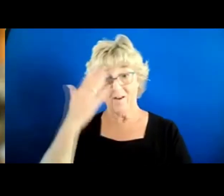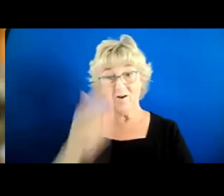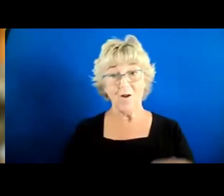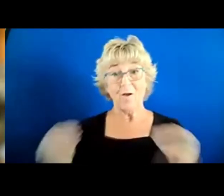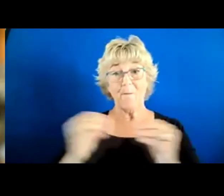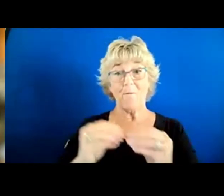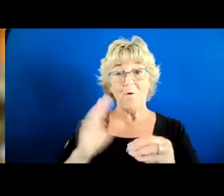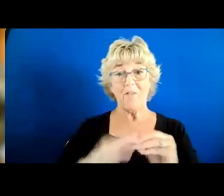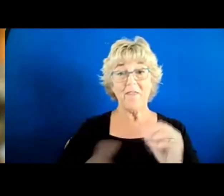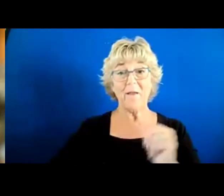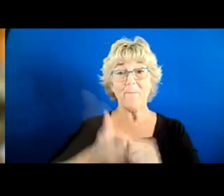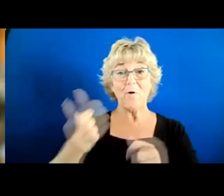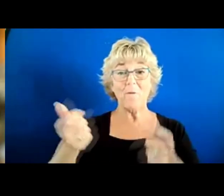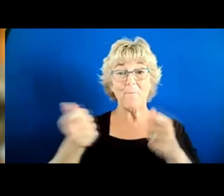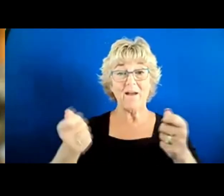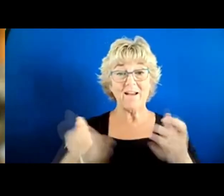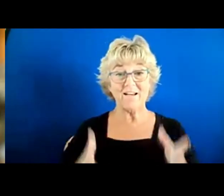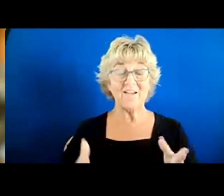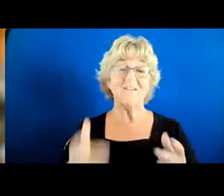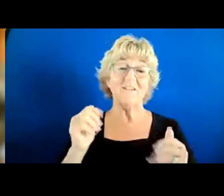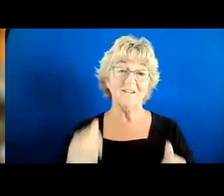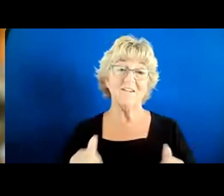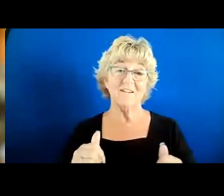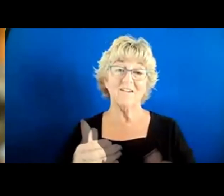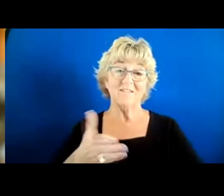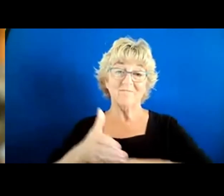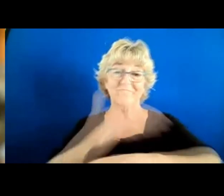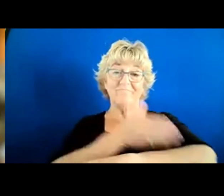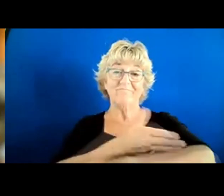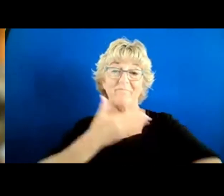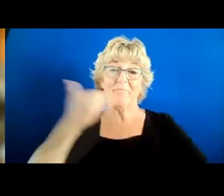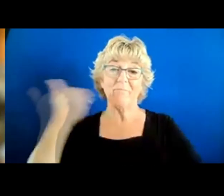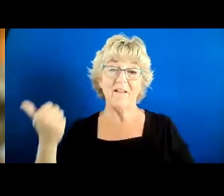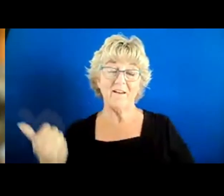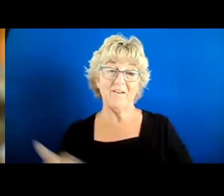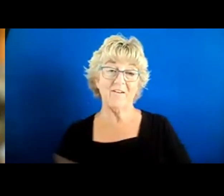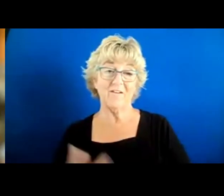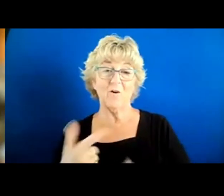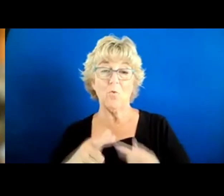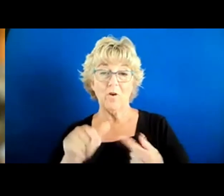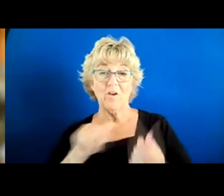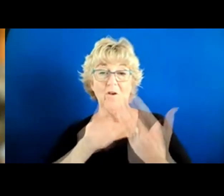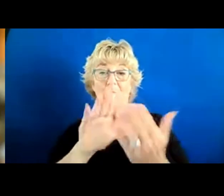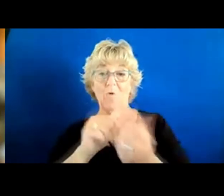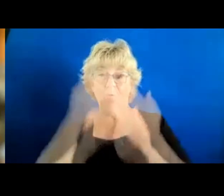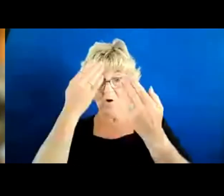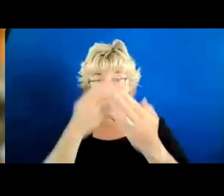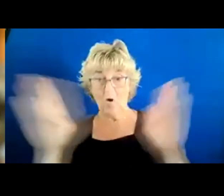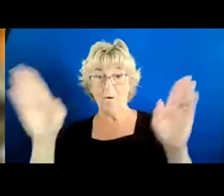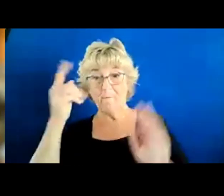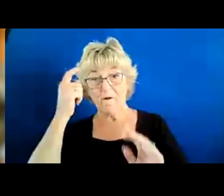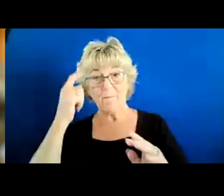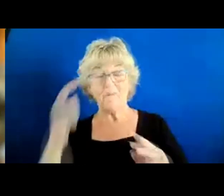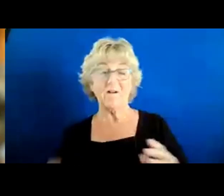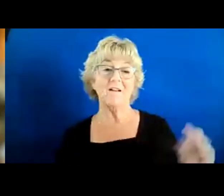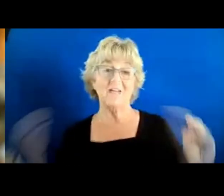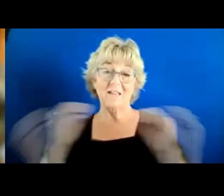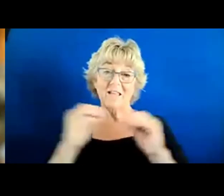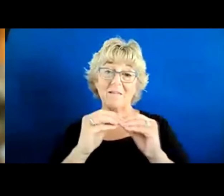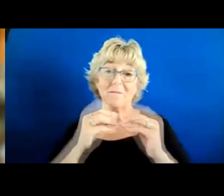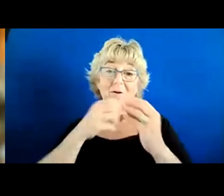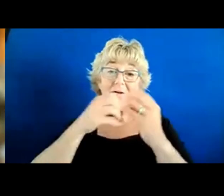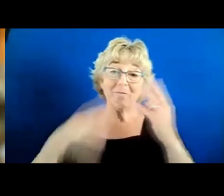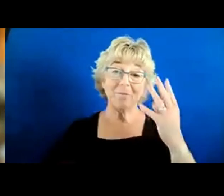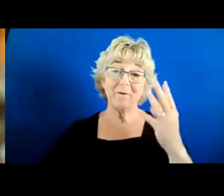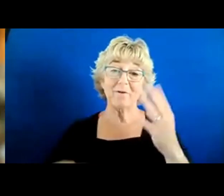managers do. And so you can actually get better at what you do when you approach things with that open mind. There's a lot more to it than that, Bobby.